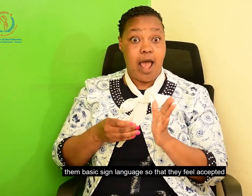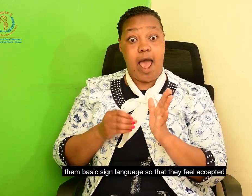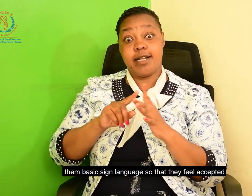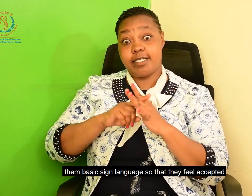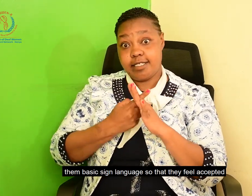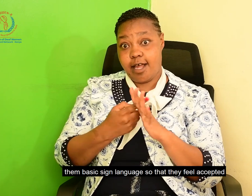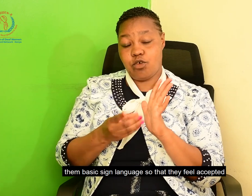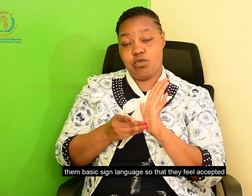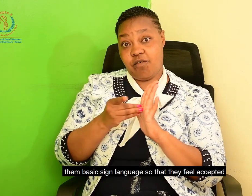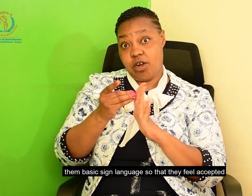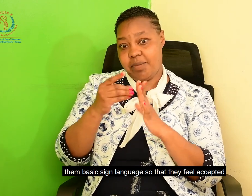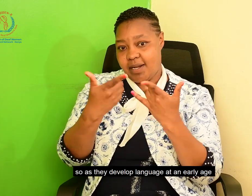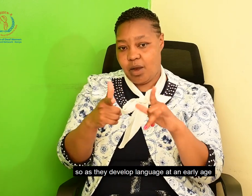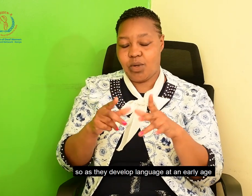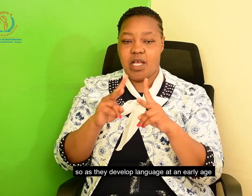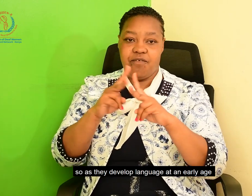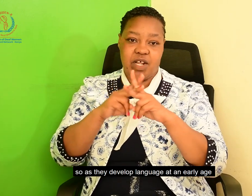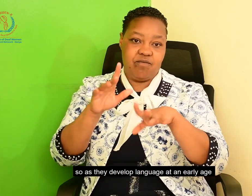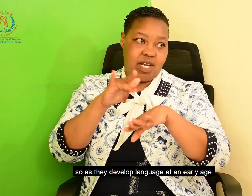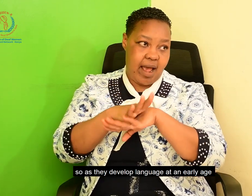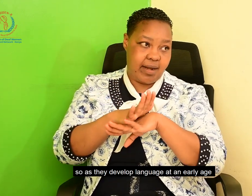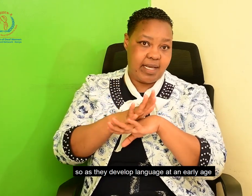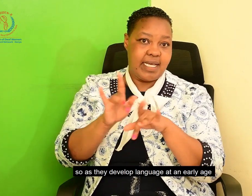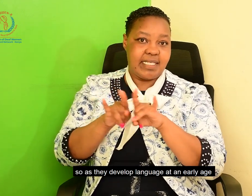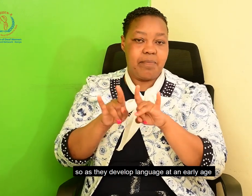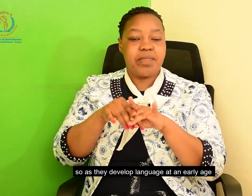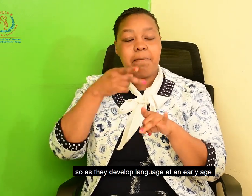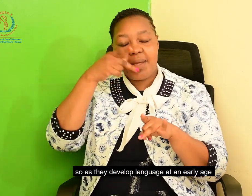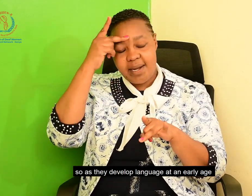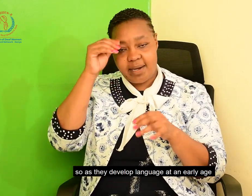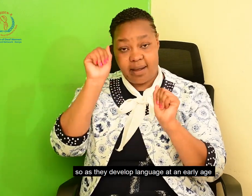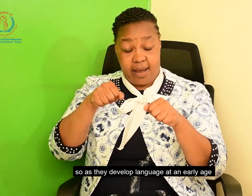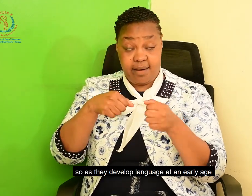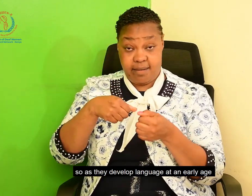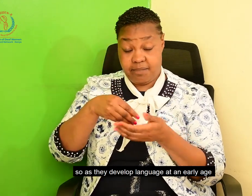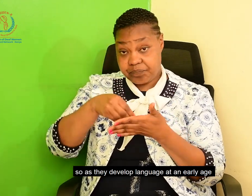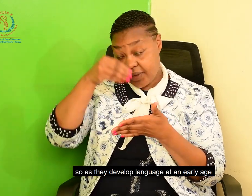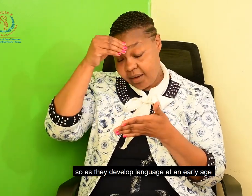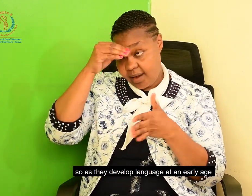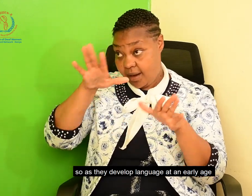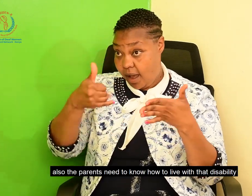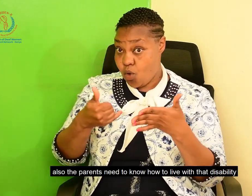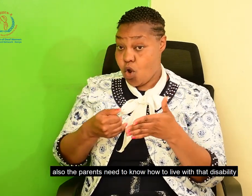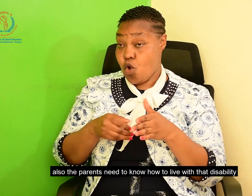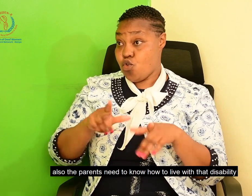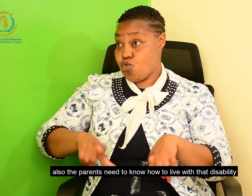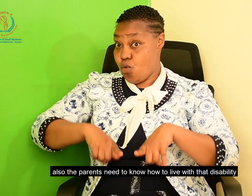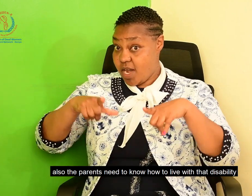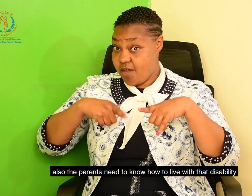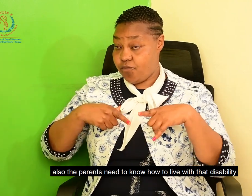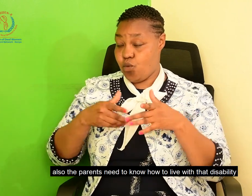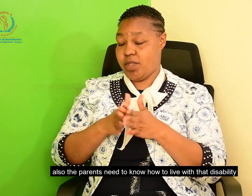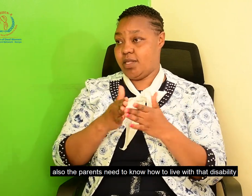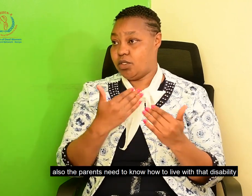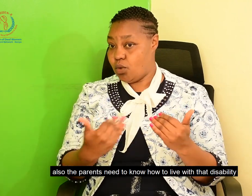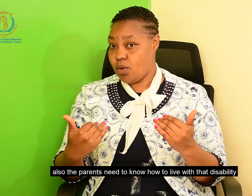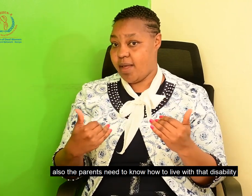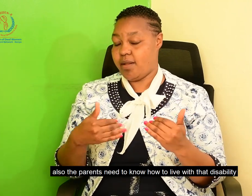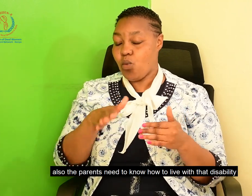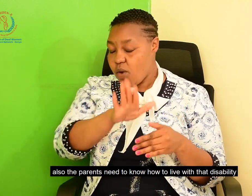feel appreciated and they can start to develop language at an early age. And also the parents, they need to learn